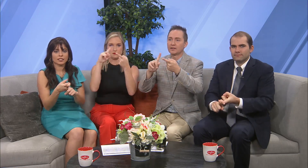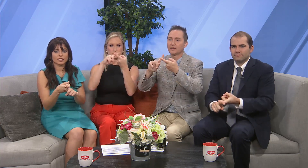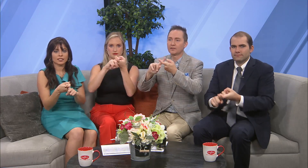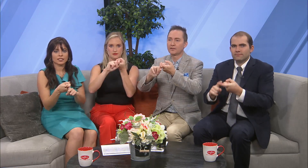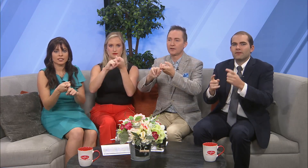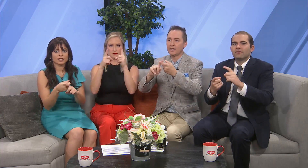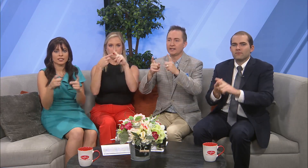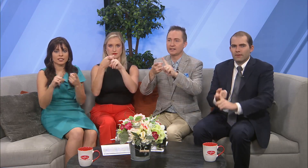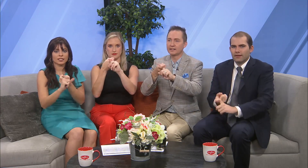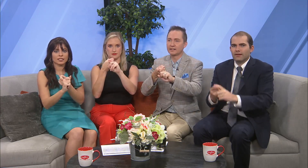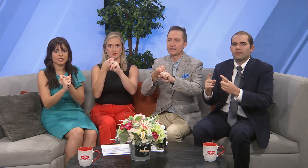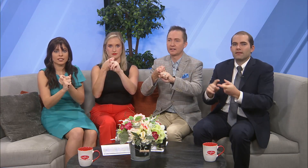Friend. Friend.